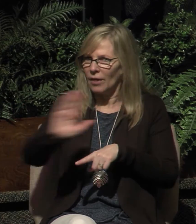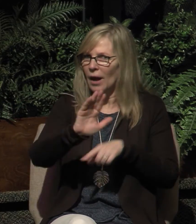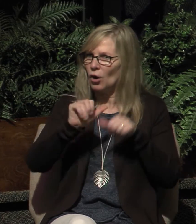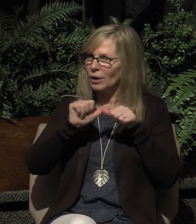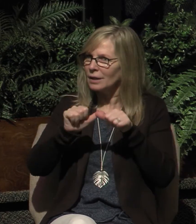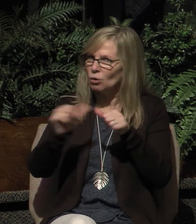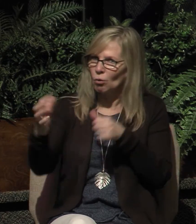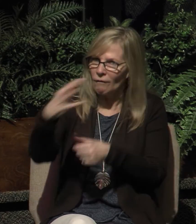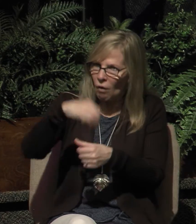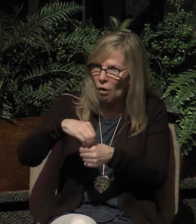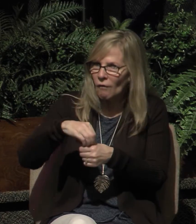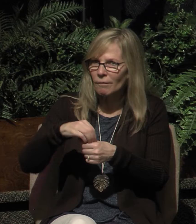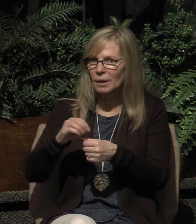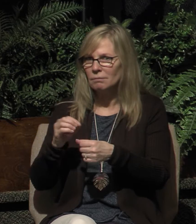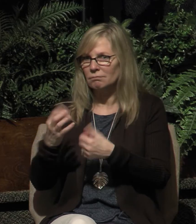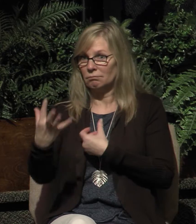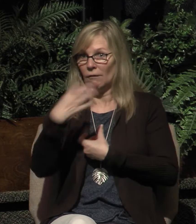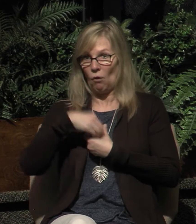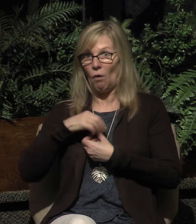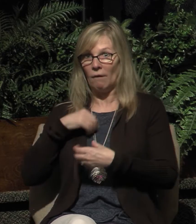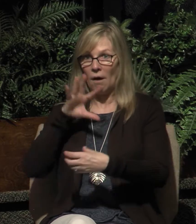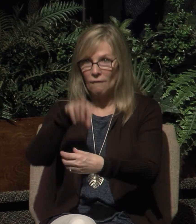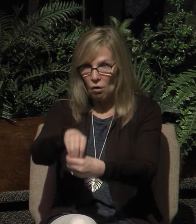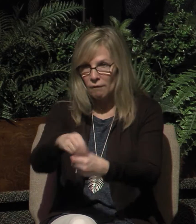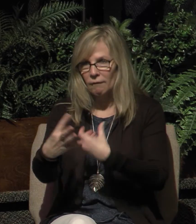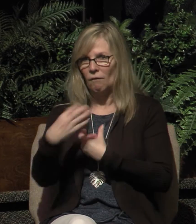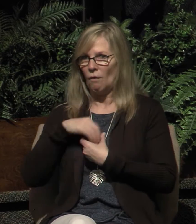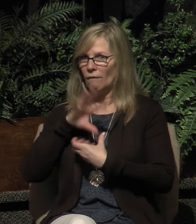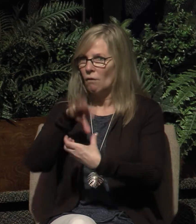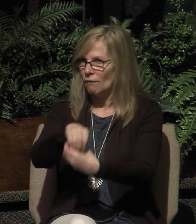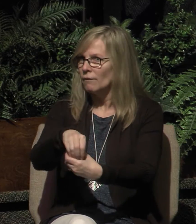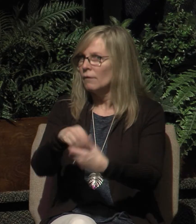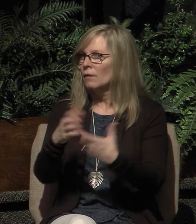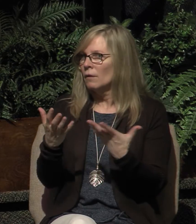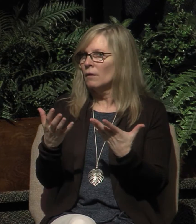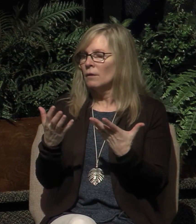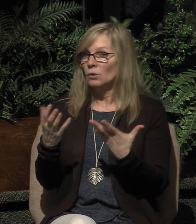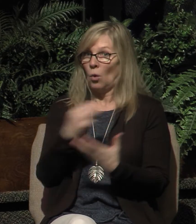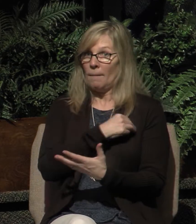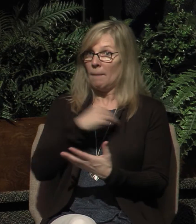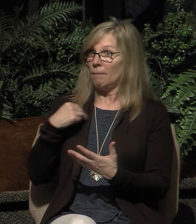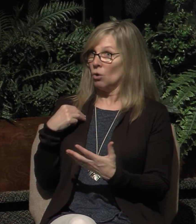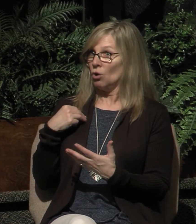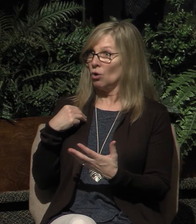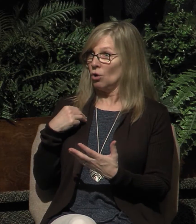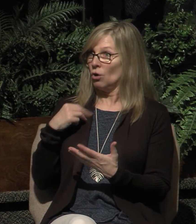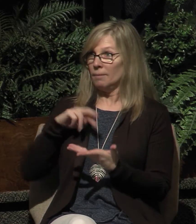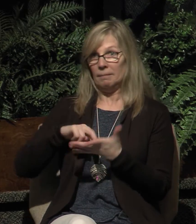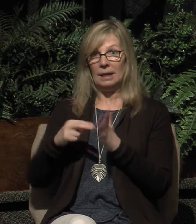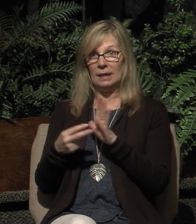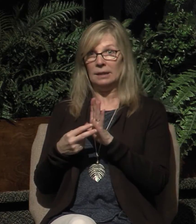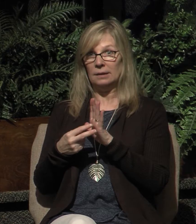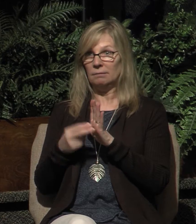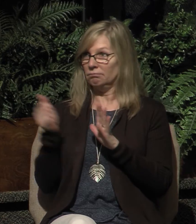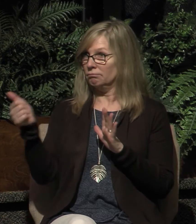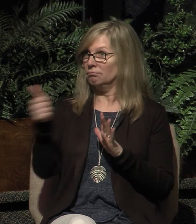involvement in our lives. So to be a member of Lakeside then involves that you are